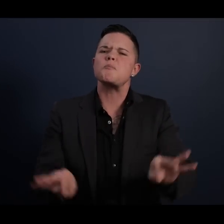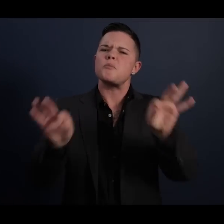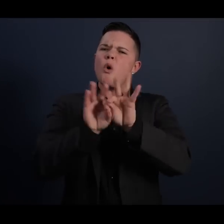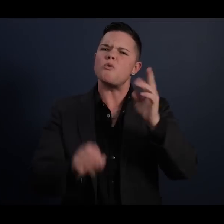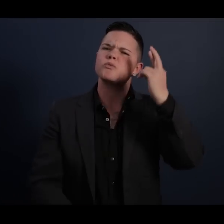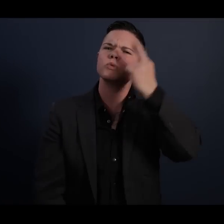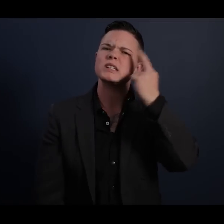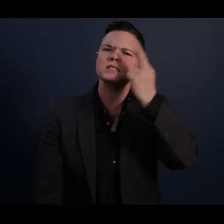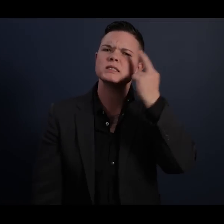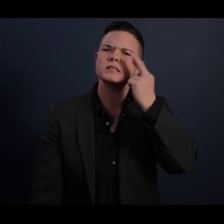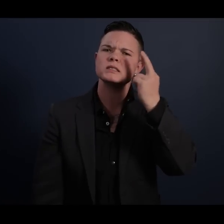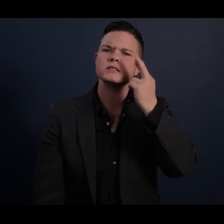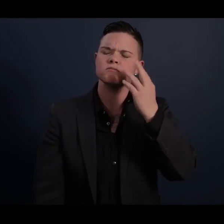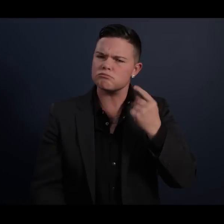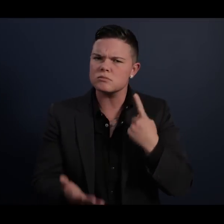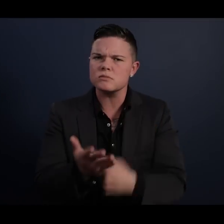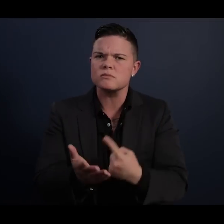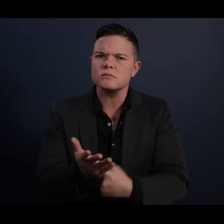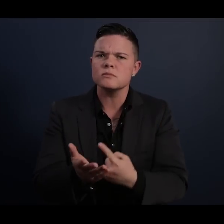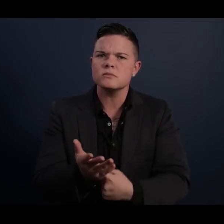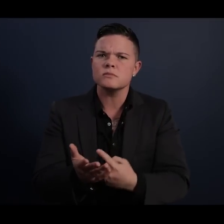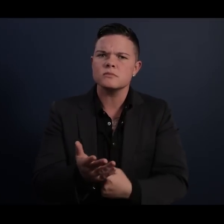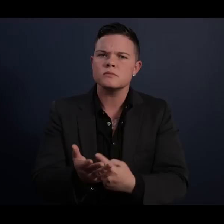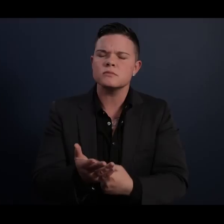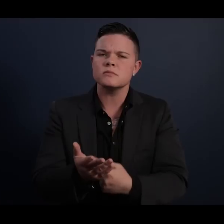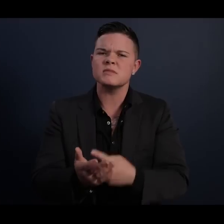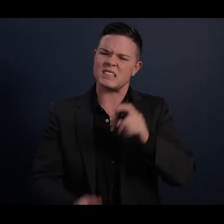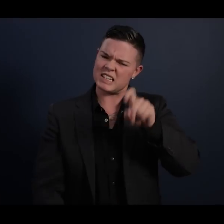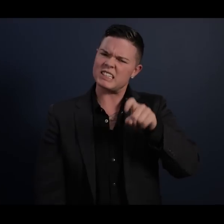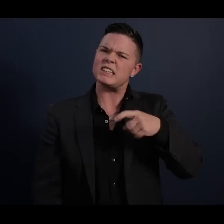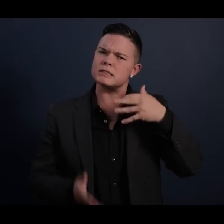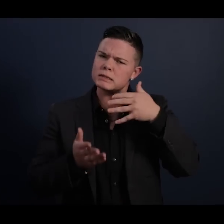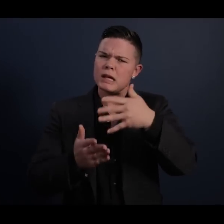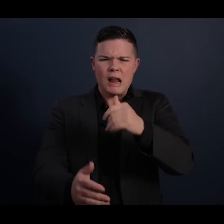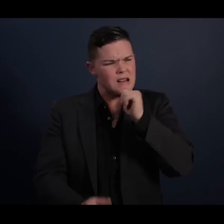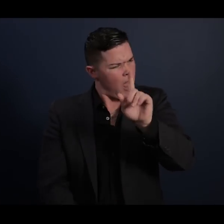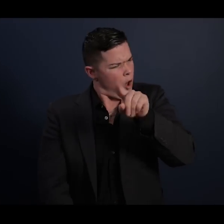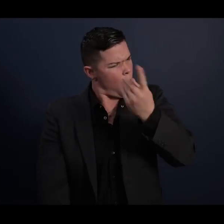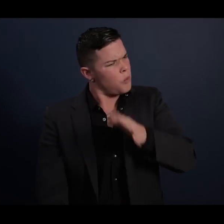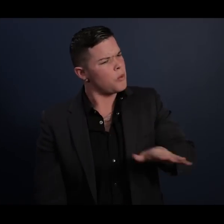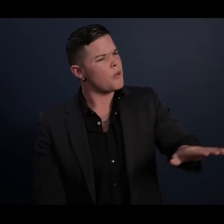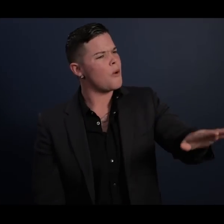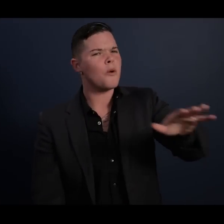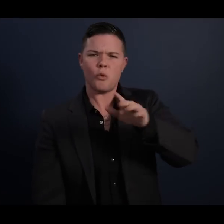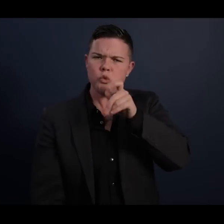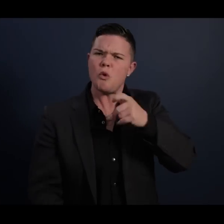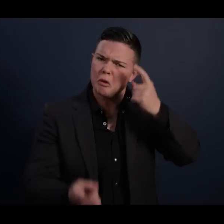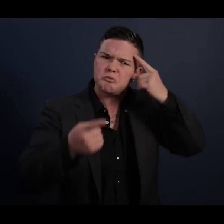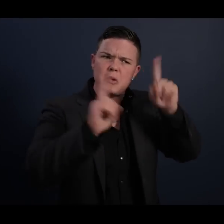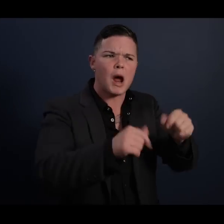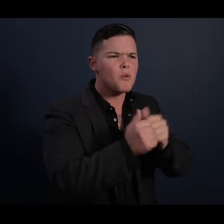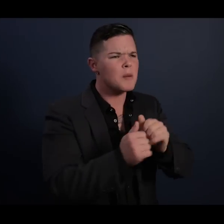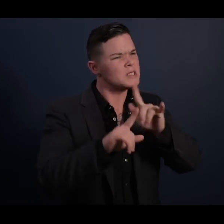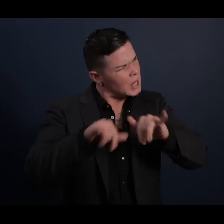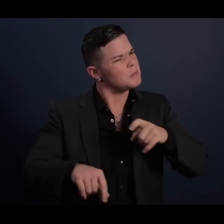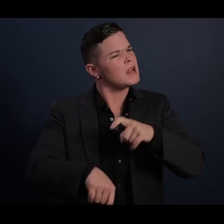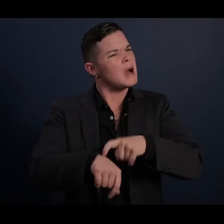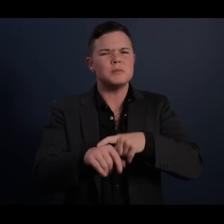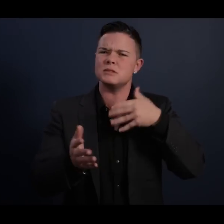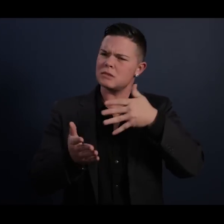and arguments, the need to study not only those who you agree with, but also those who you don't agree with.